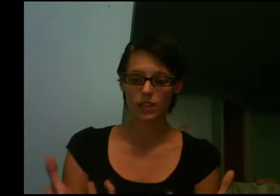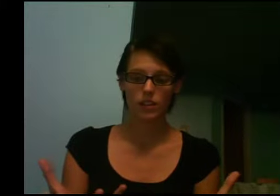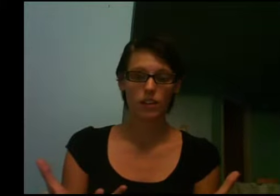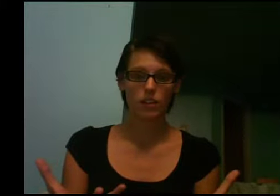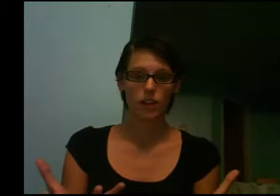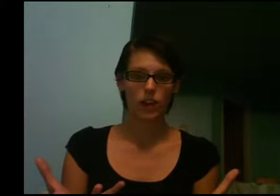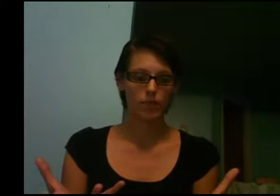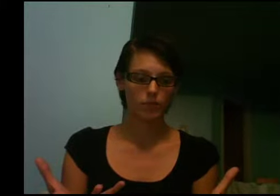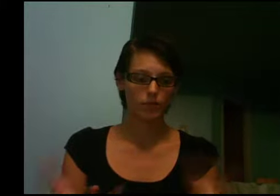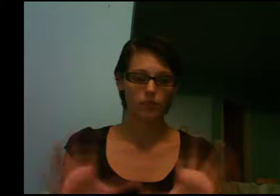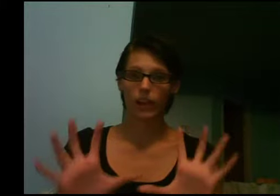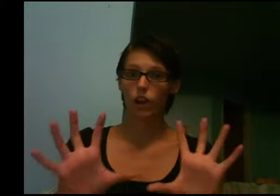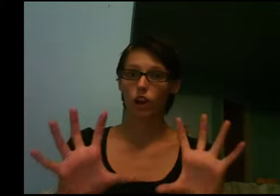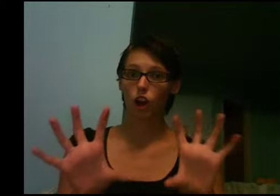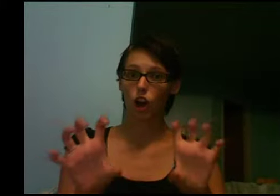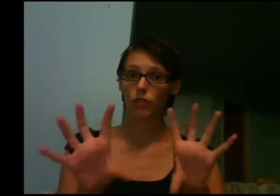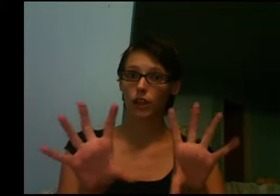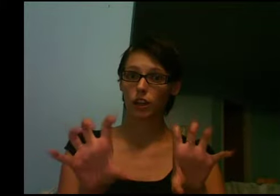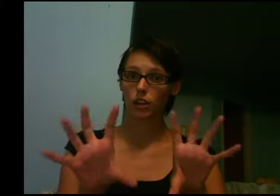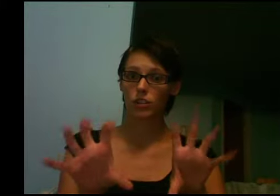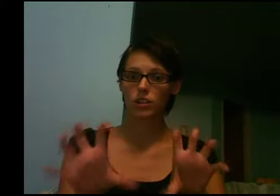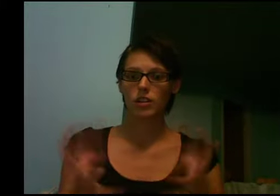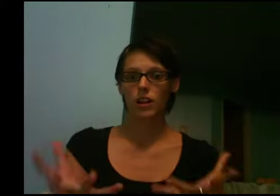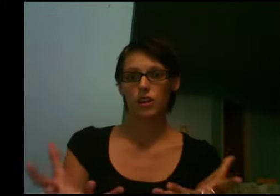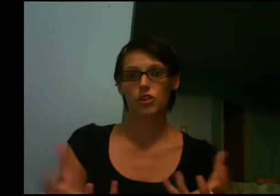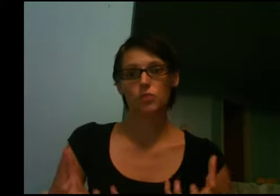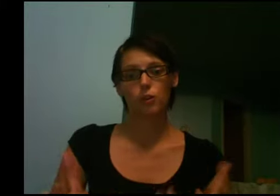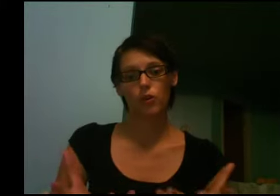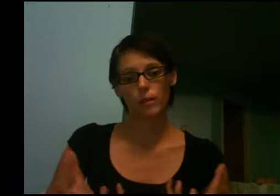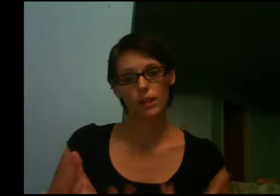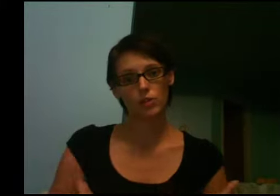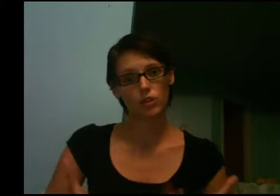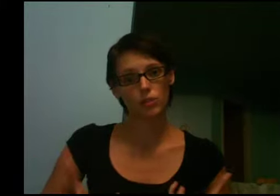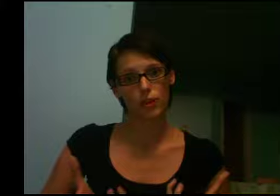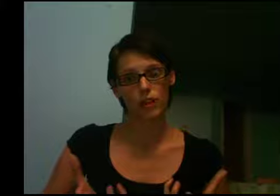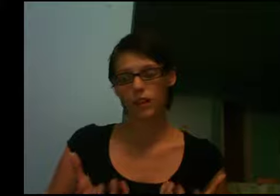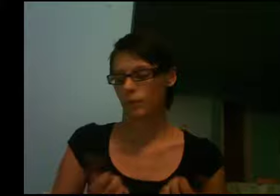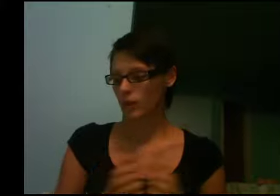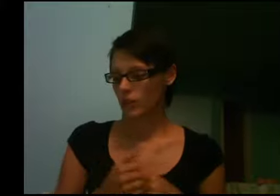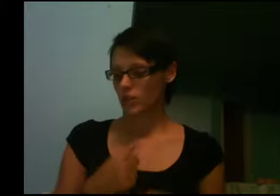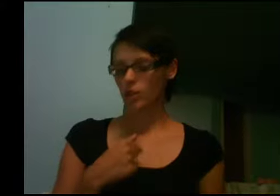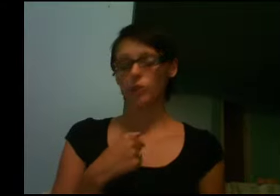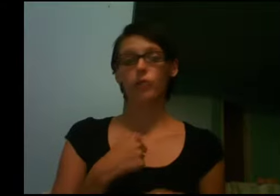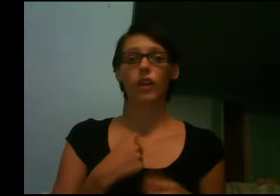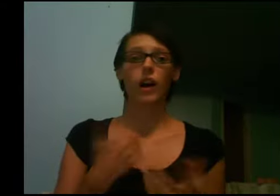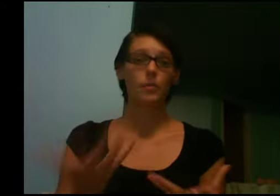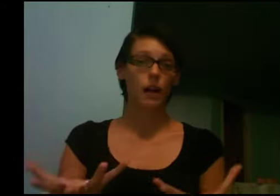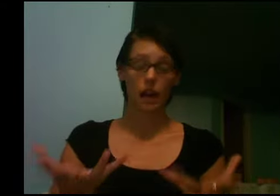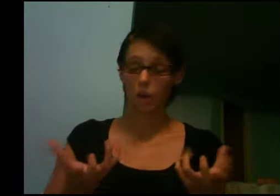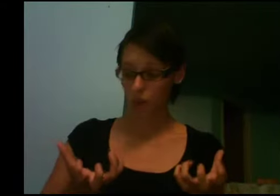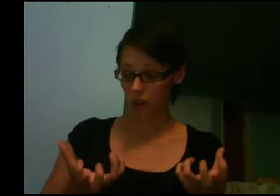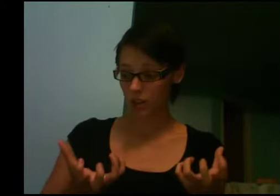like clawed fingers, and you just pull them in towards your body. So, I want.